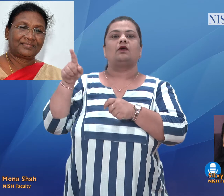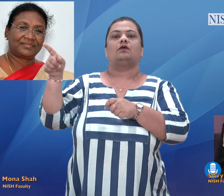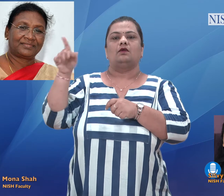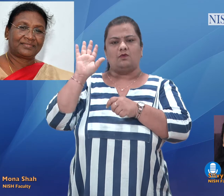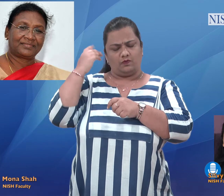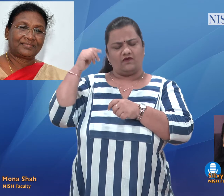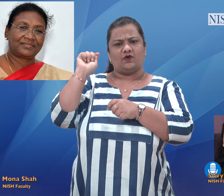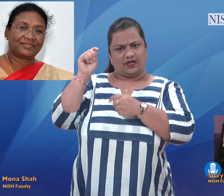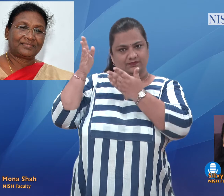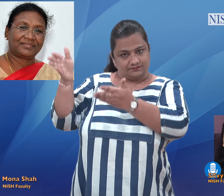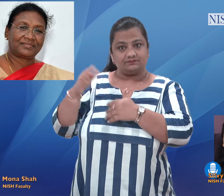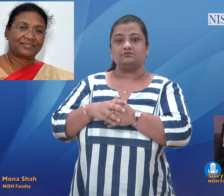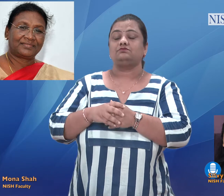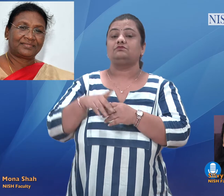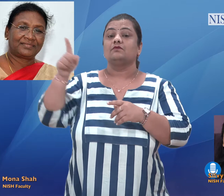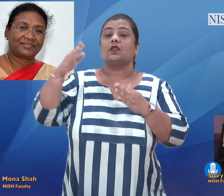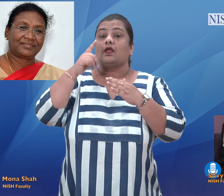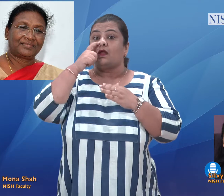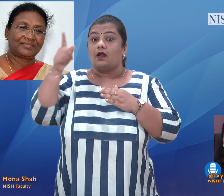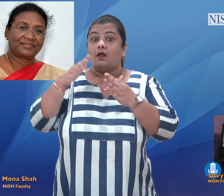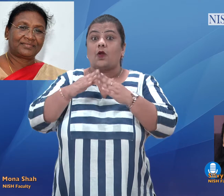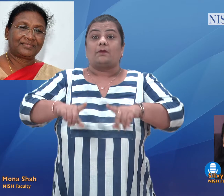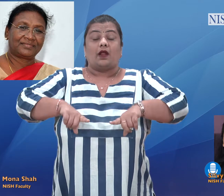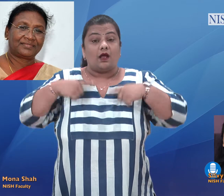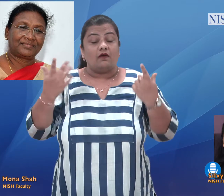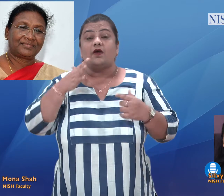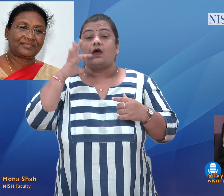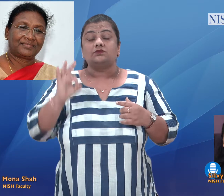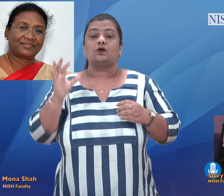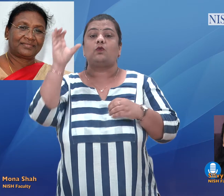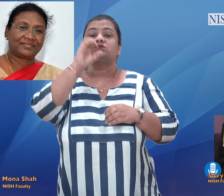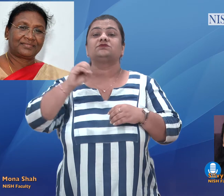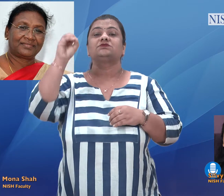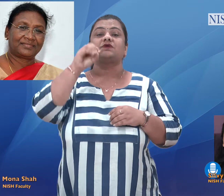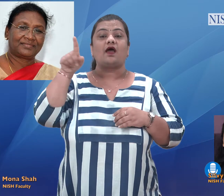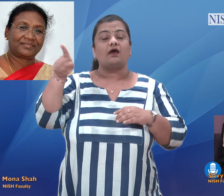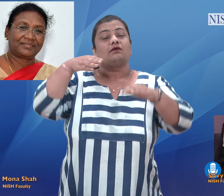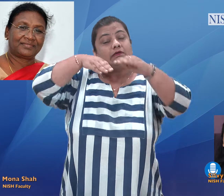Union Minister Ashwin Sina. The election for the new President of India was held on July 18th.